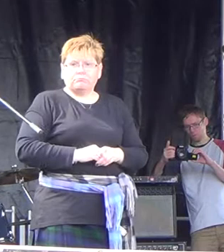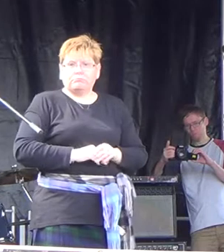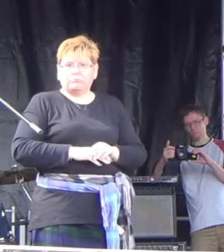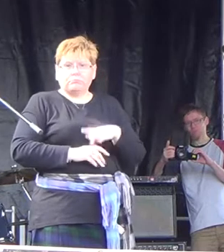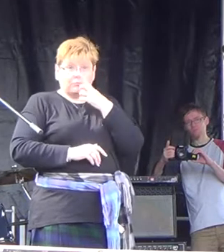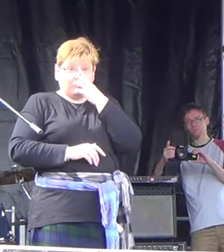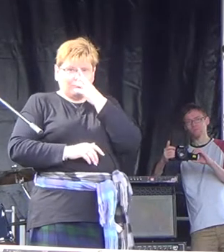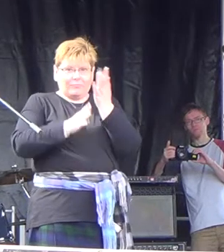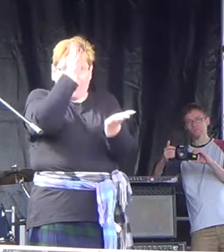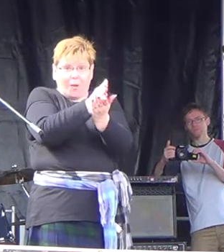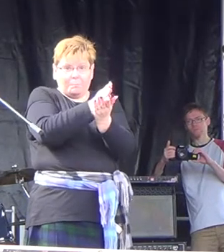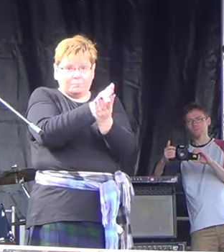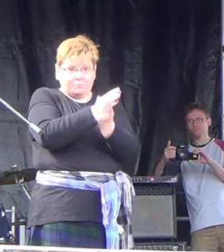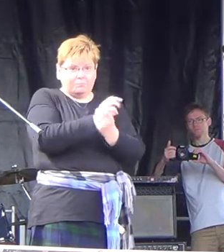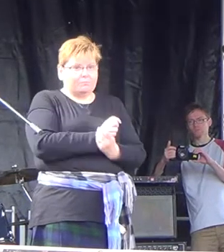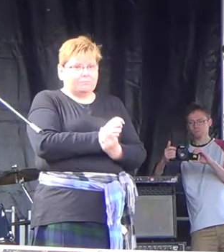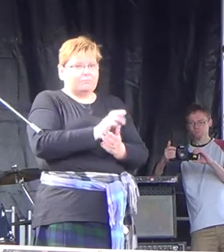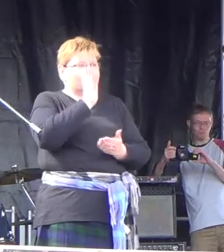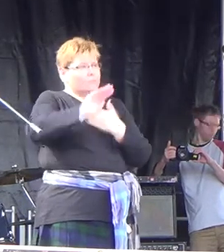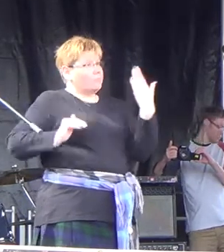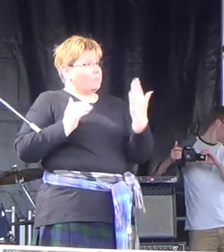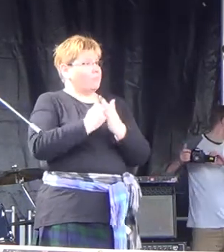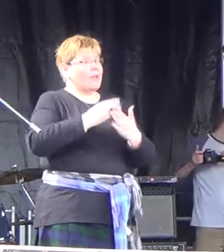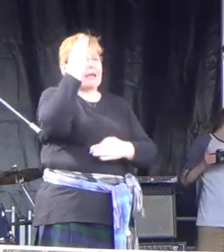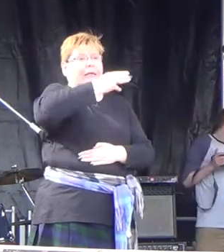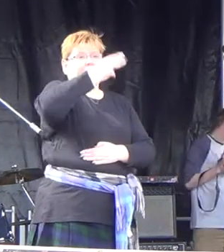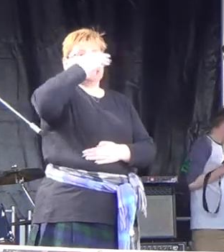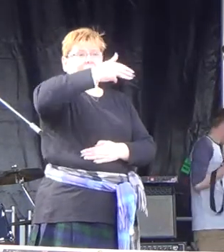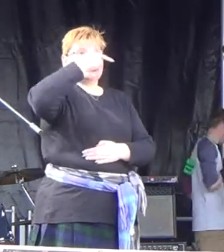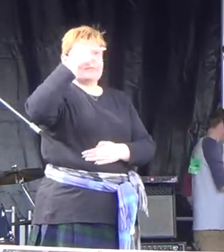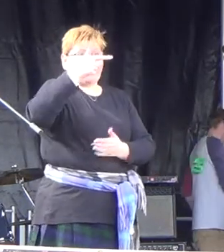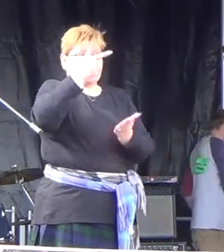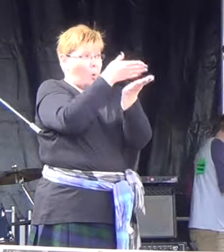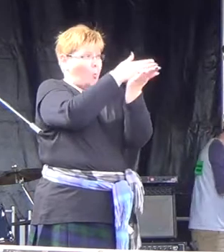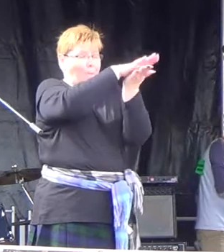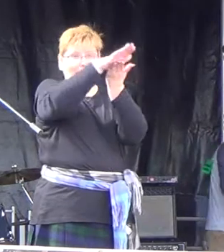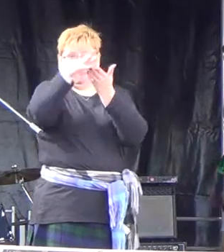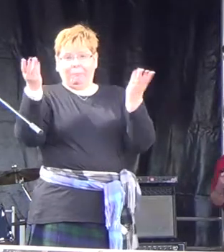Believe it or not Then by 1997, we'd get rid of all of them.